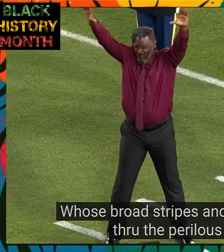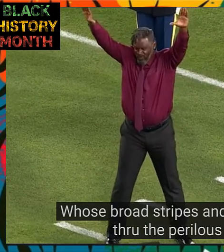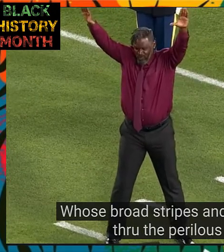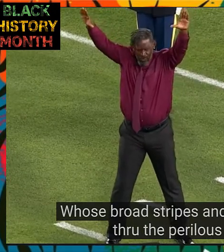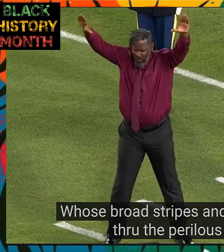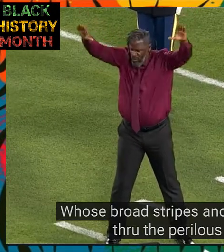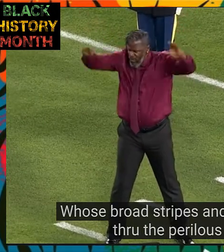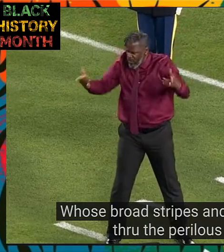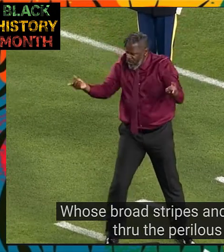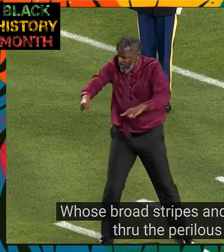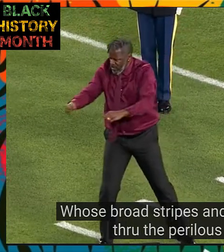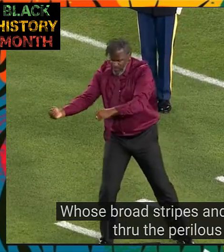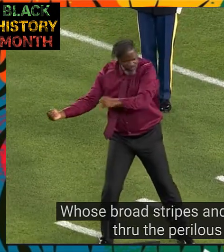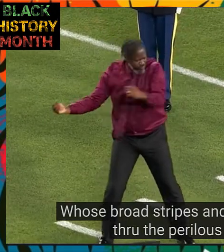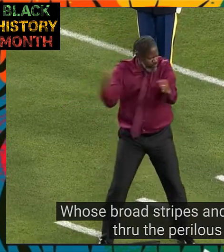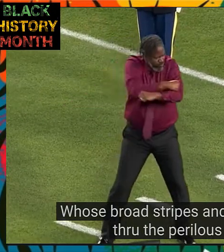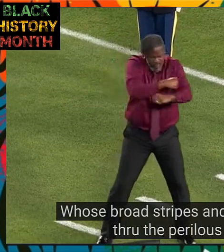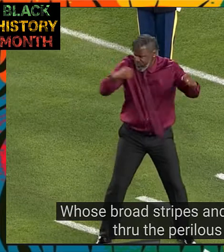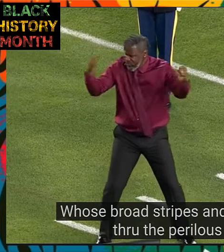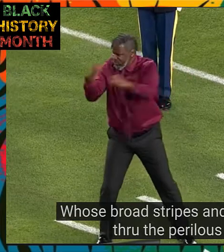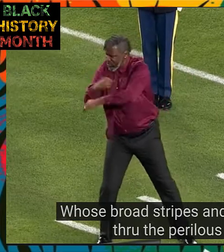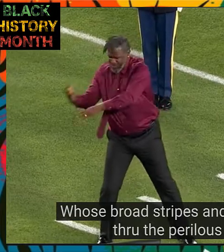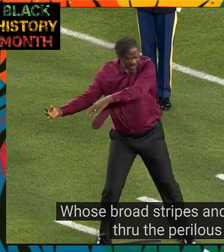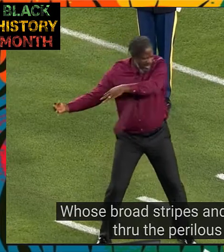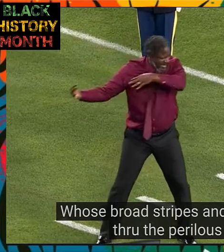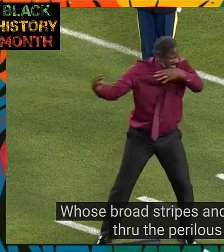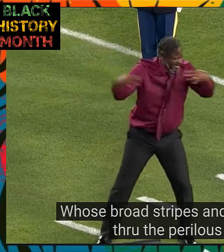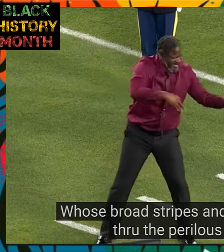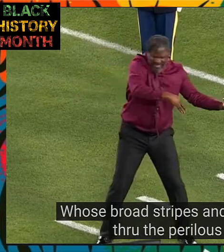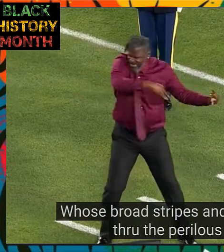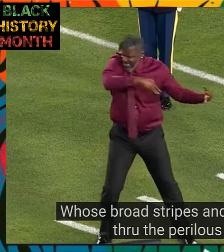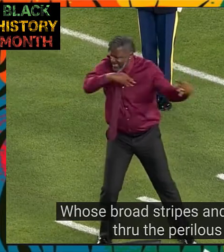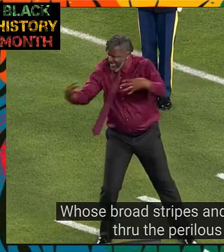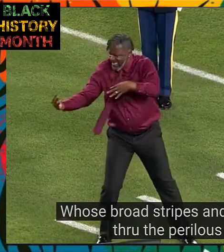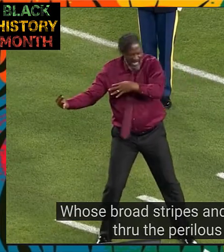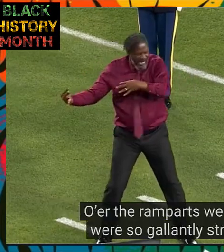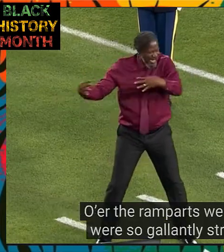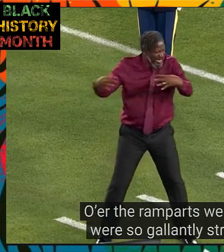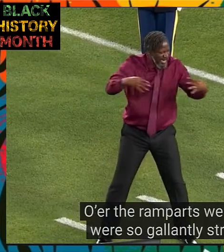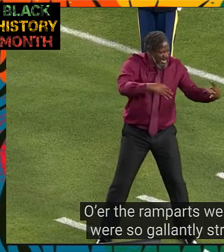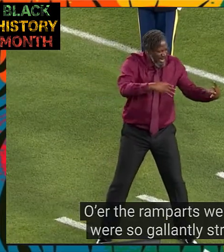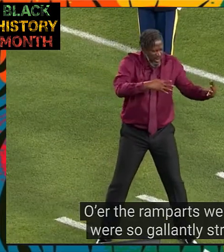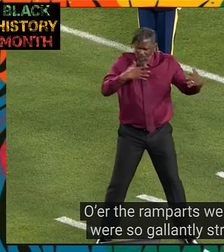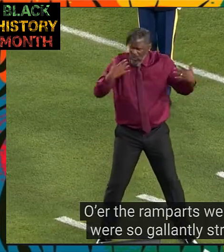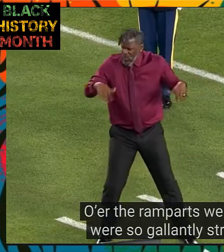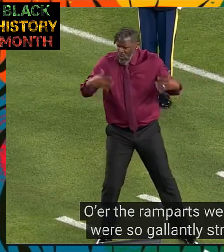Through the perilous fight